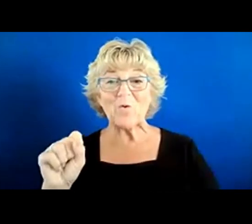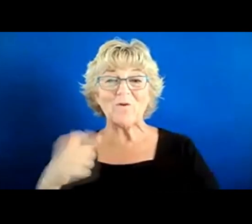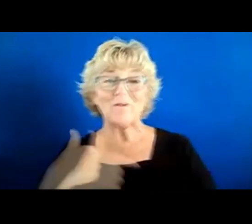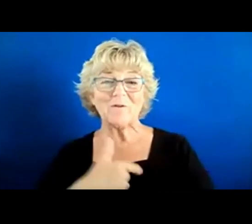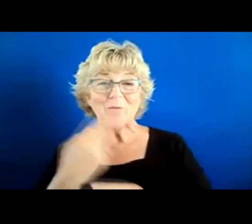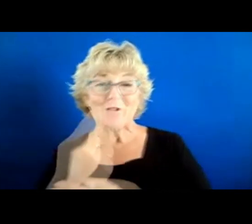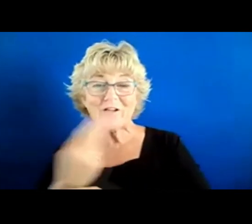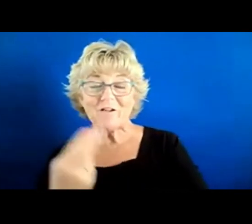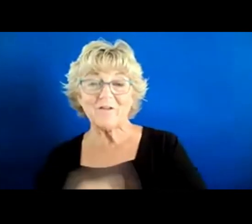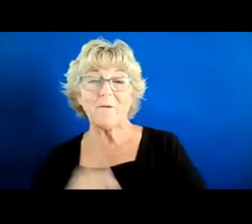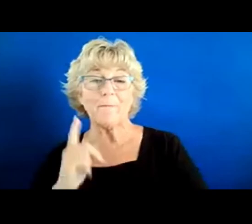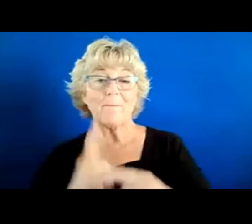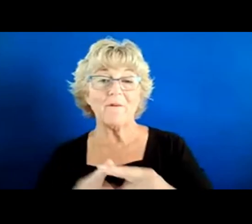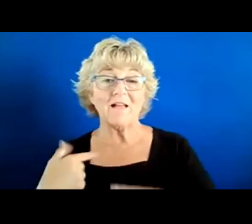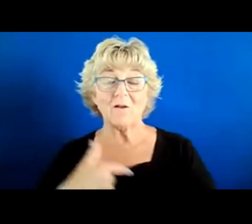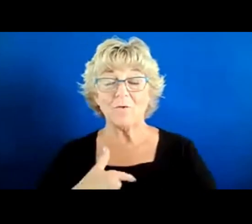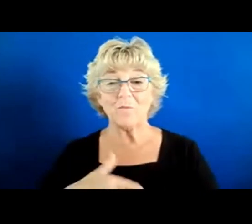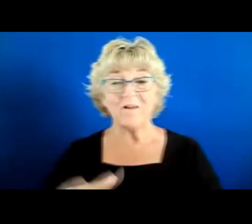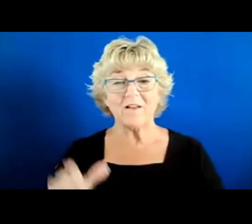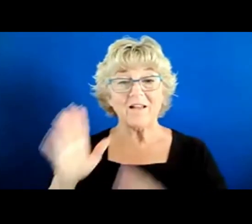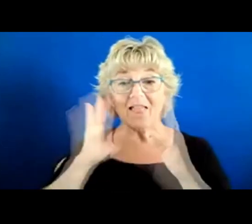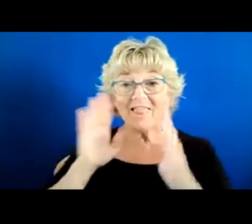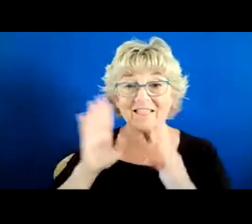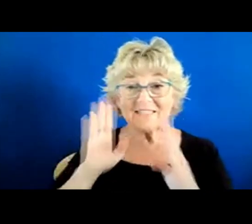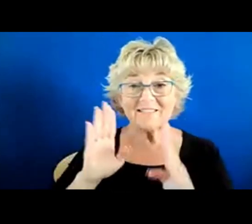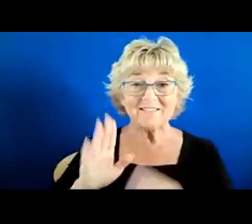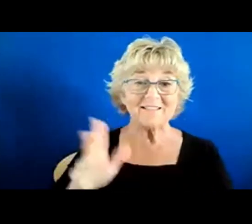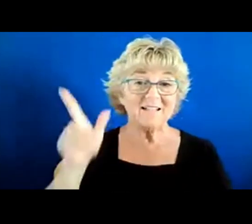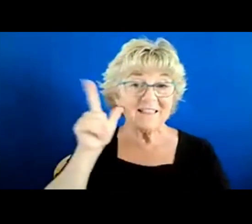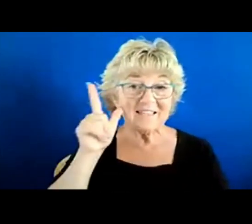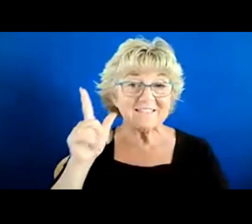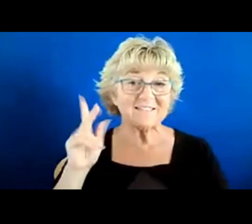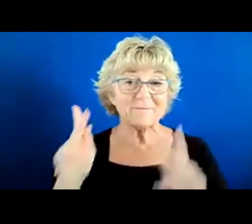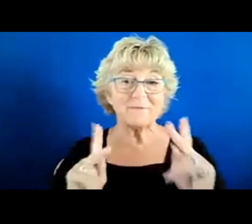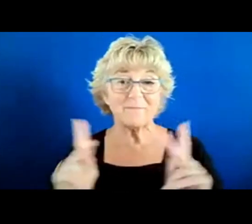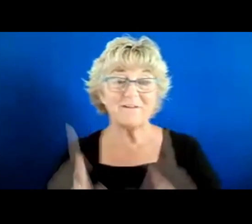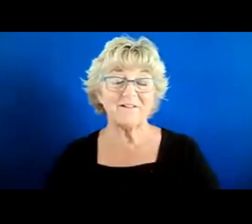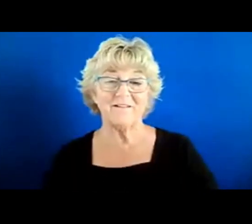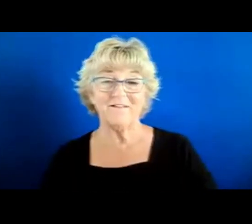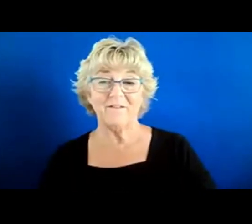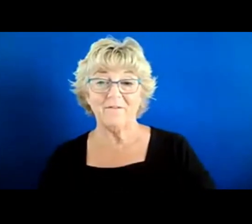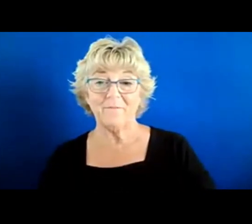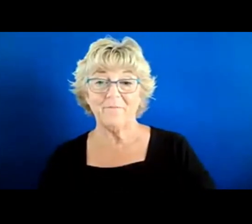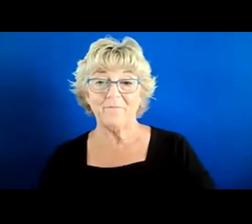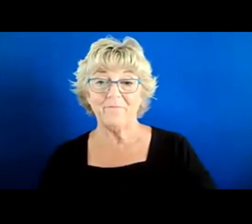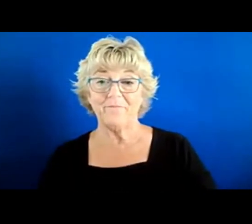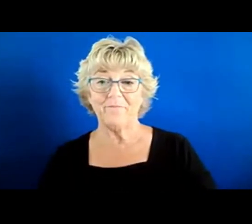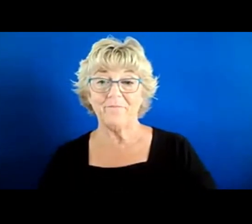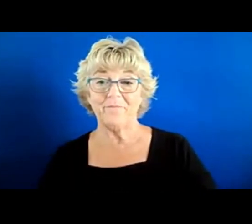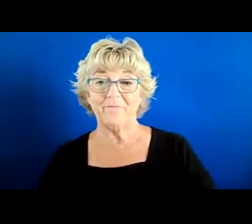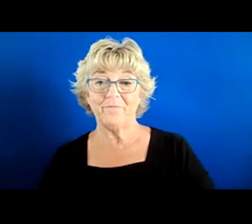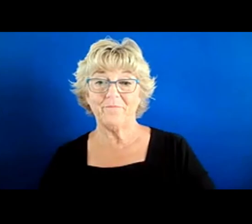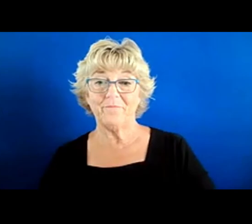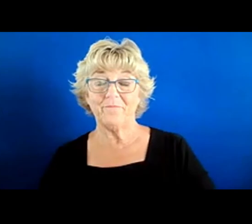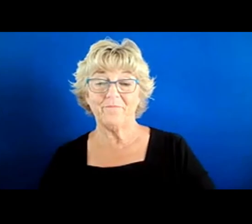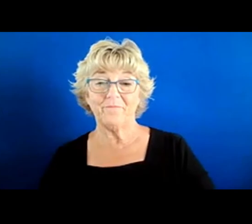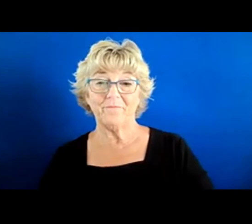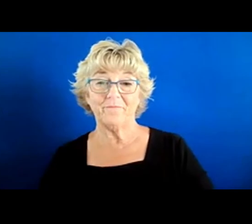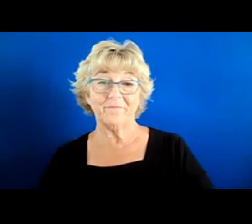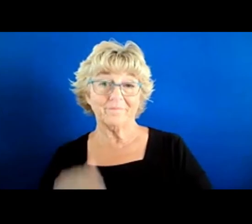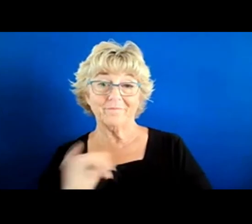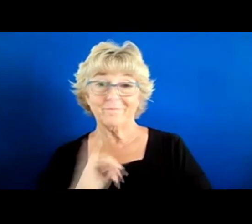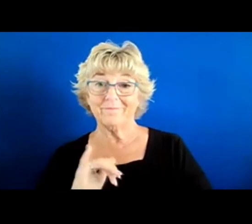we listen. You know, it's very easy to think you know all the answers. I fall into that trap regularly. And